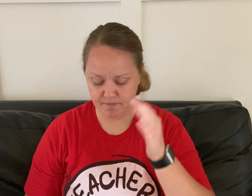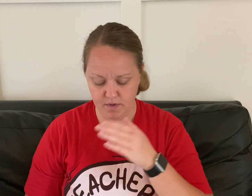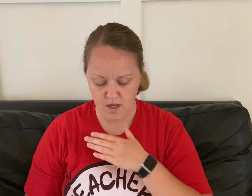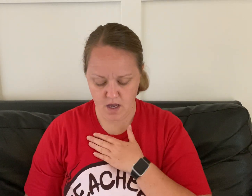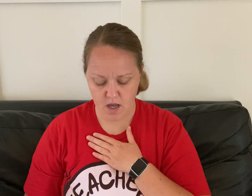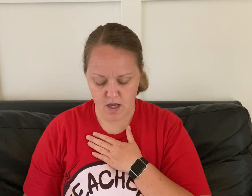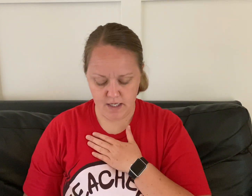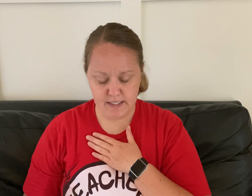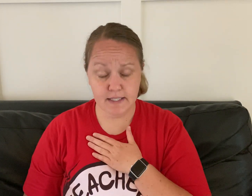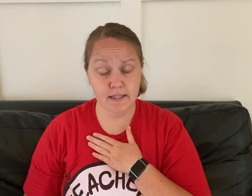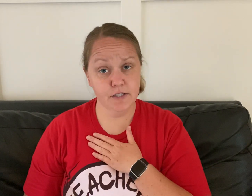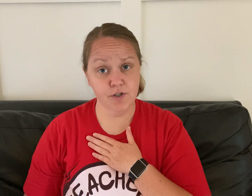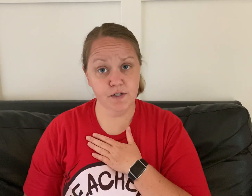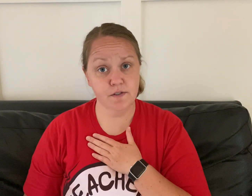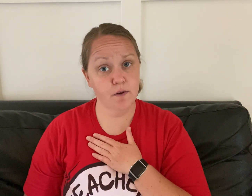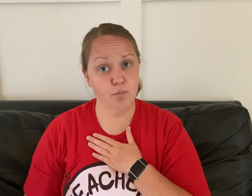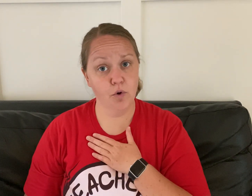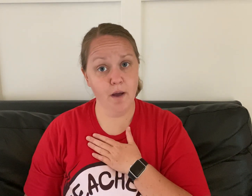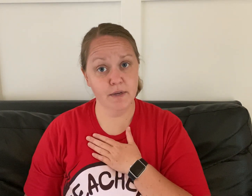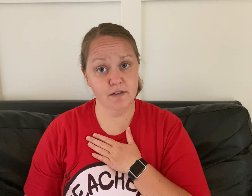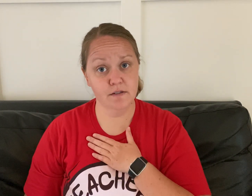e delicious promise